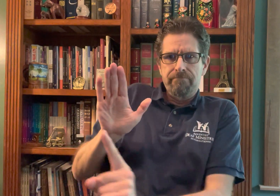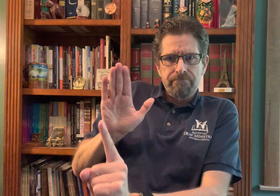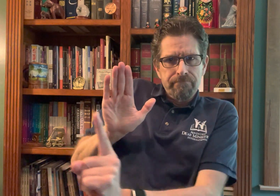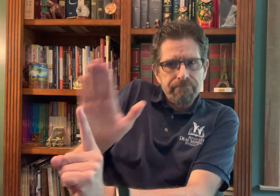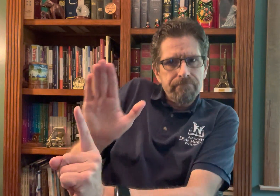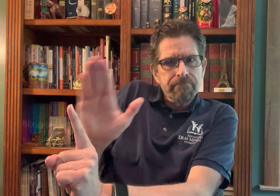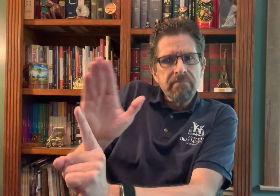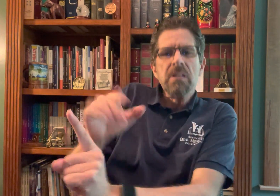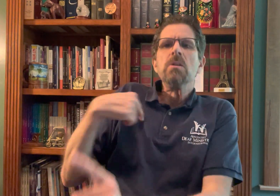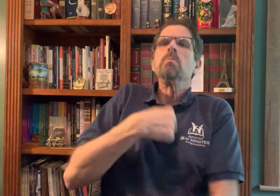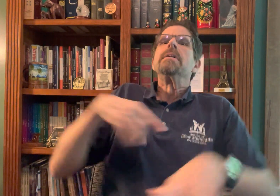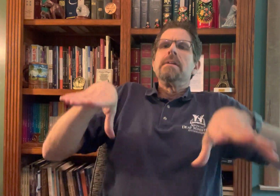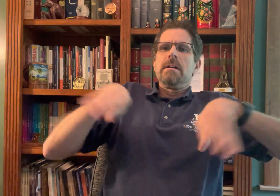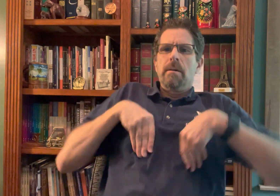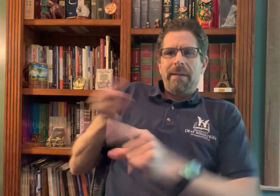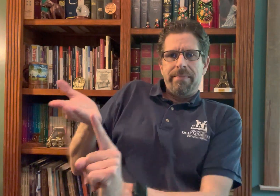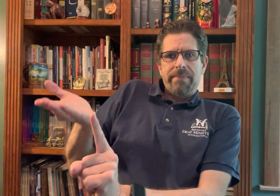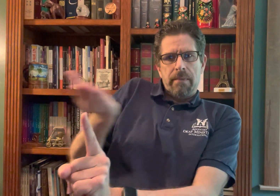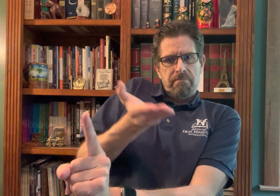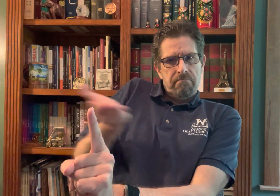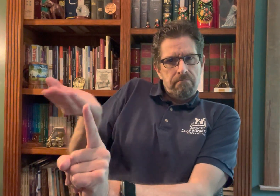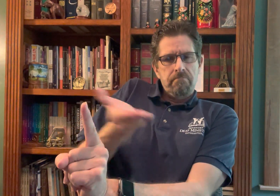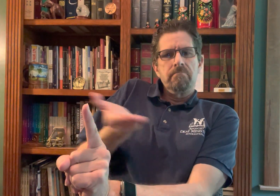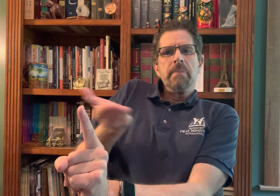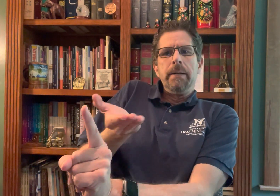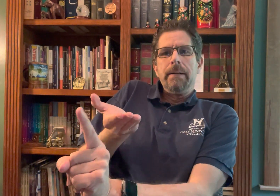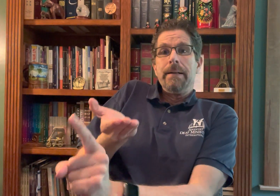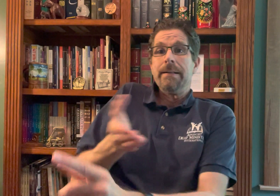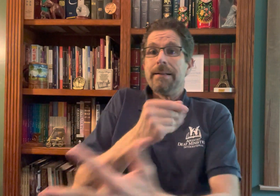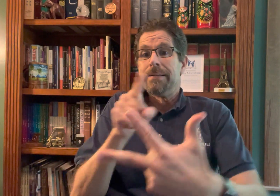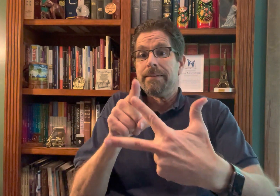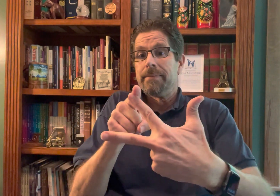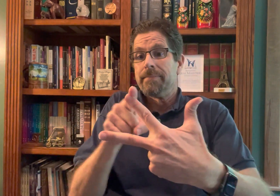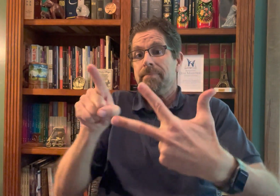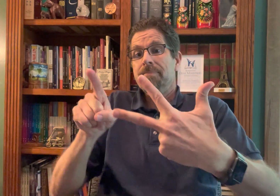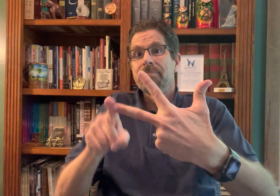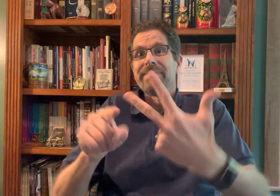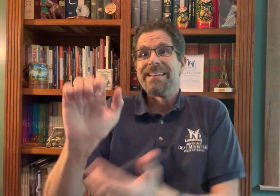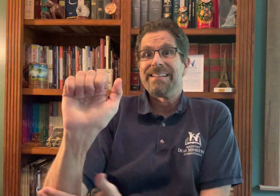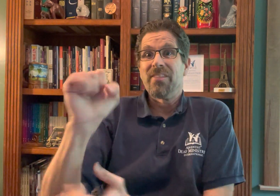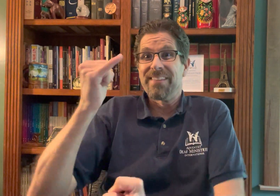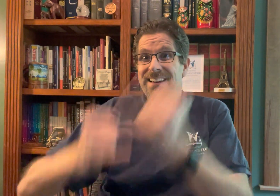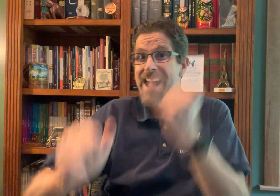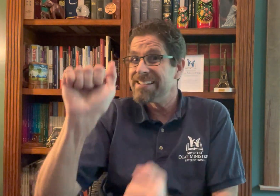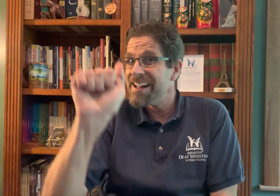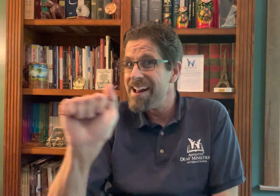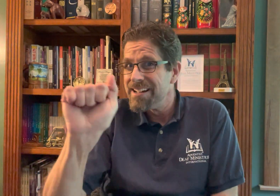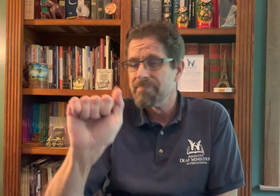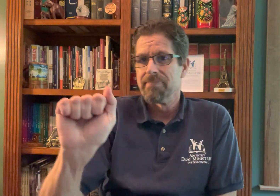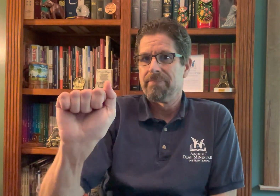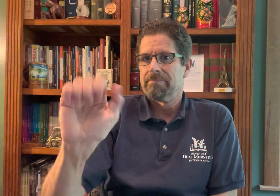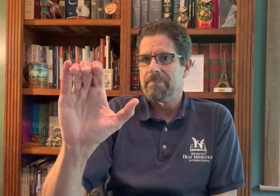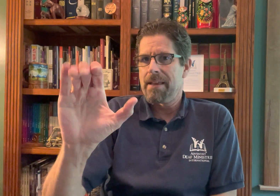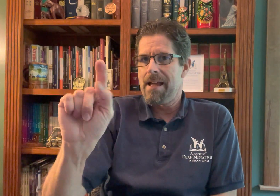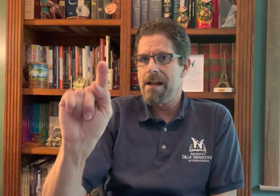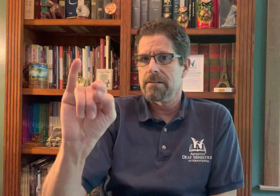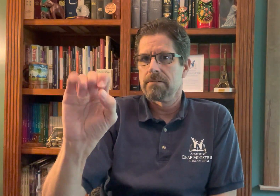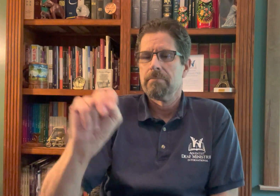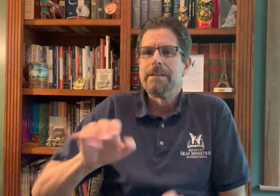Recognizing that deaf people have their own unique culture and accepting them. The last day